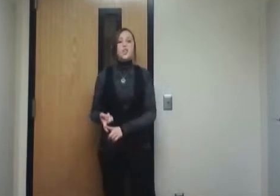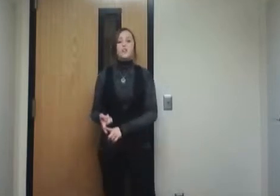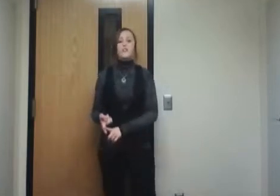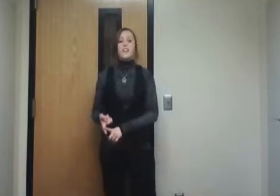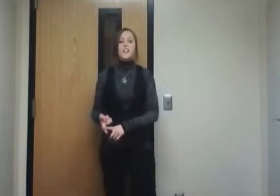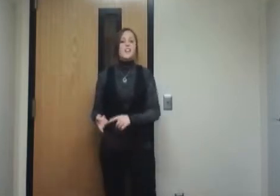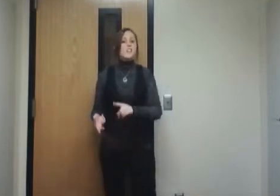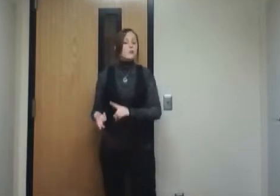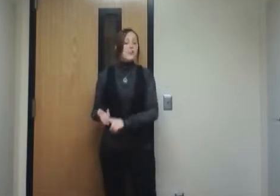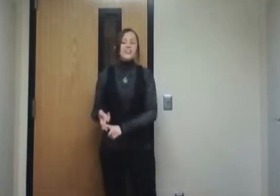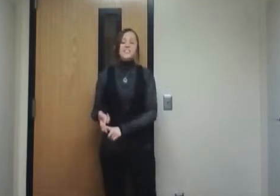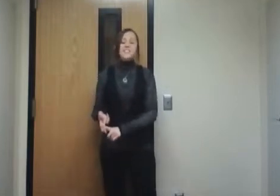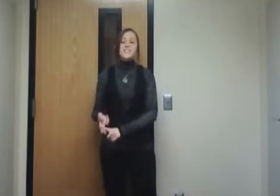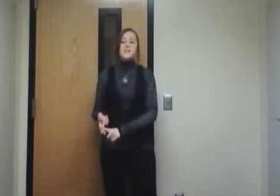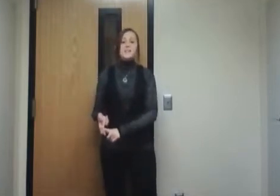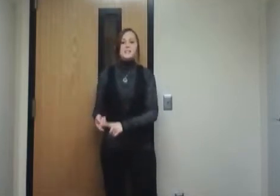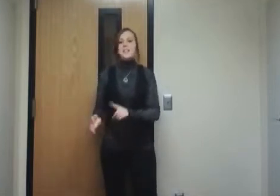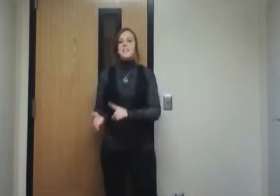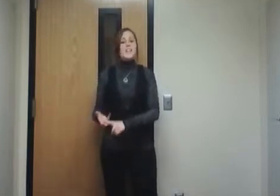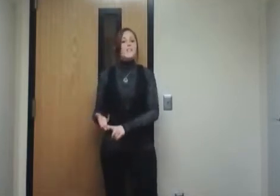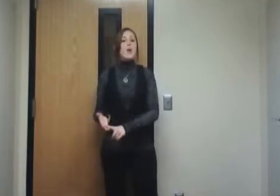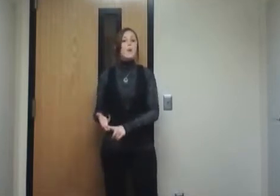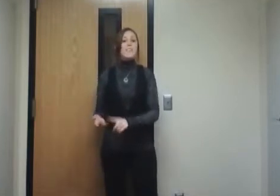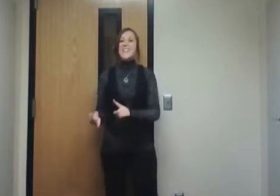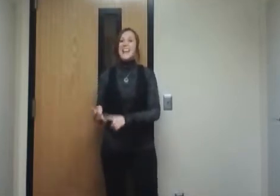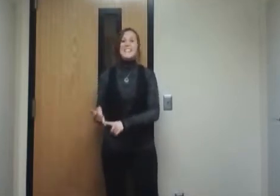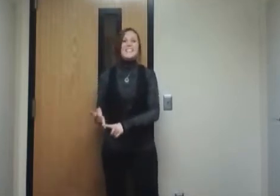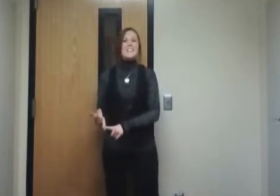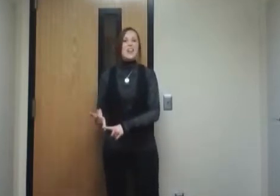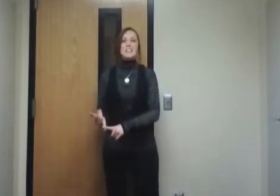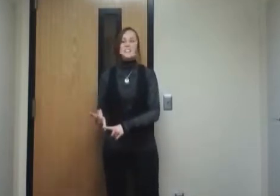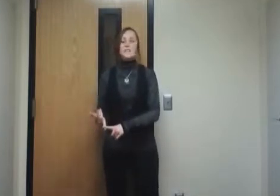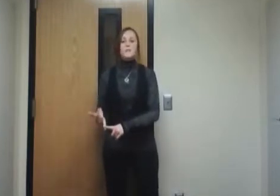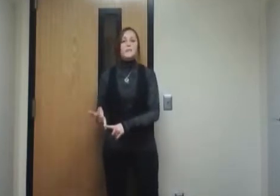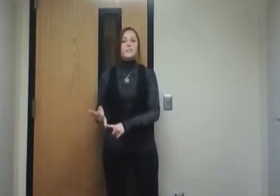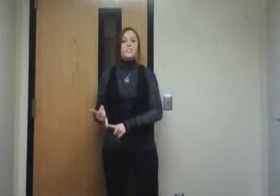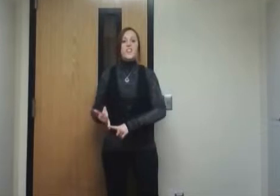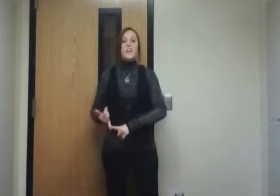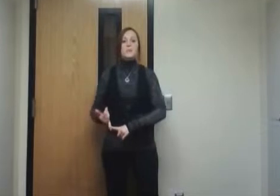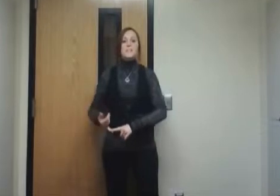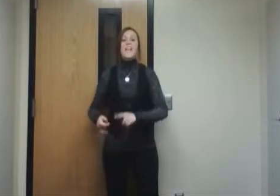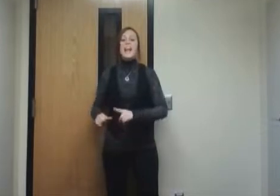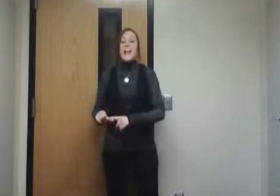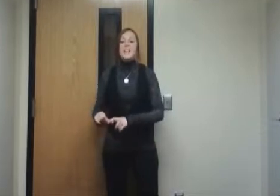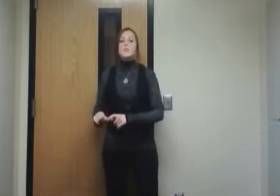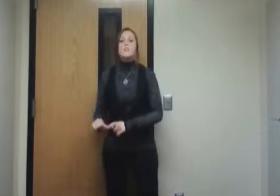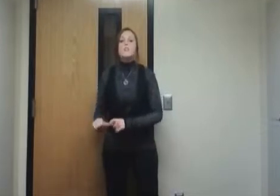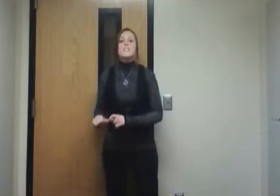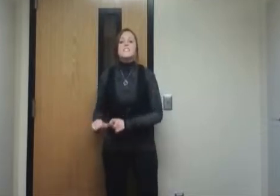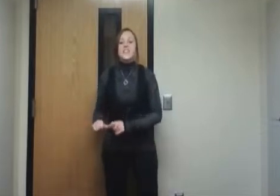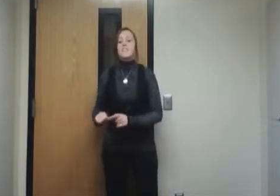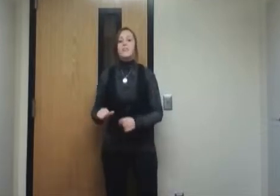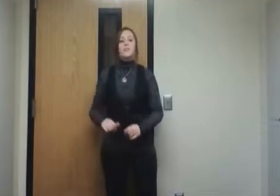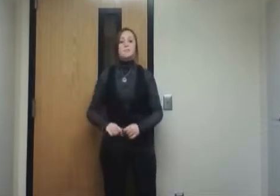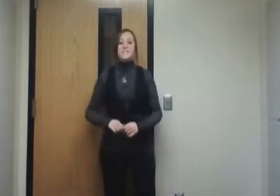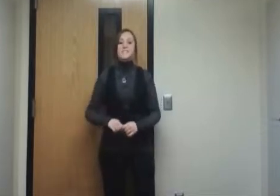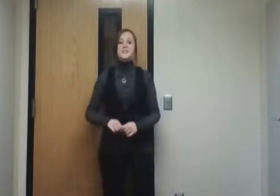John Green, The United States Mint, David Owens and Ian Austin from The New York Times, and Morley Safer from 60